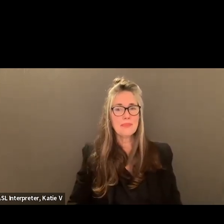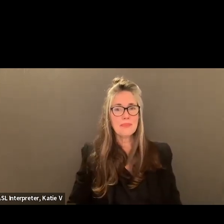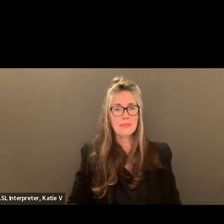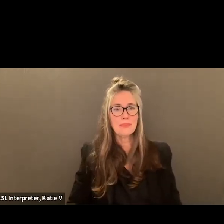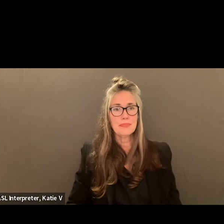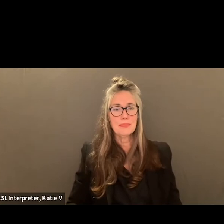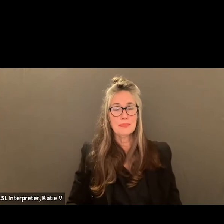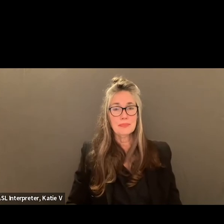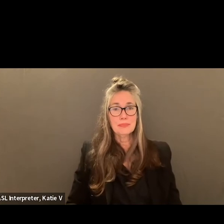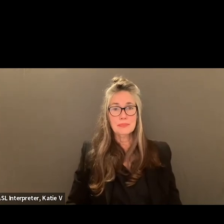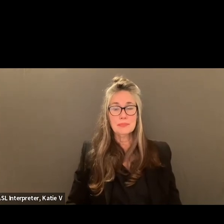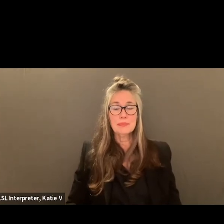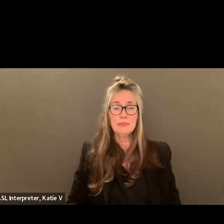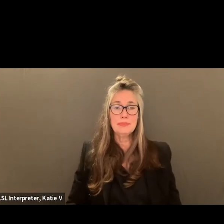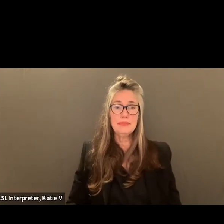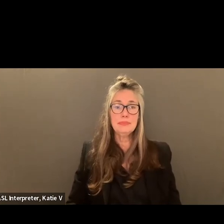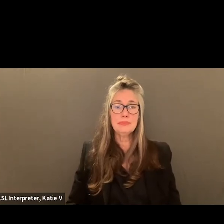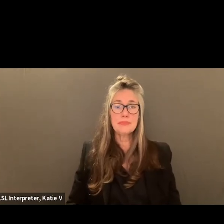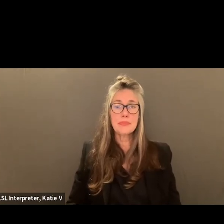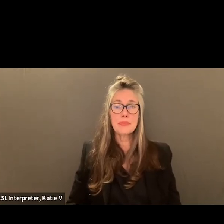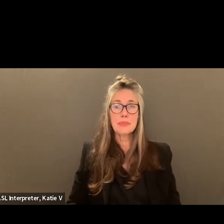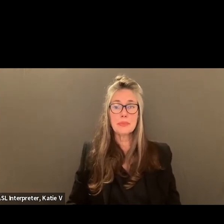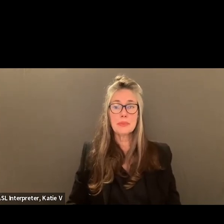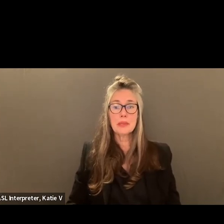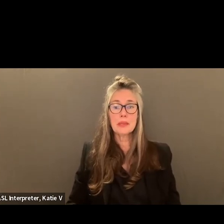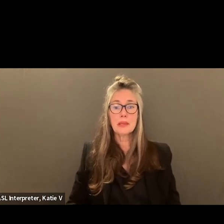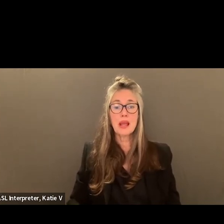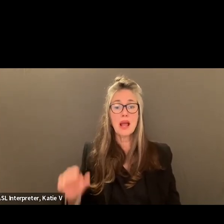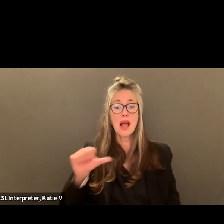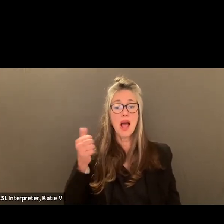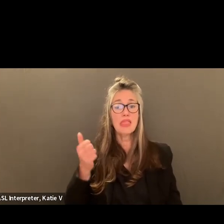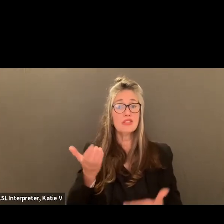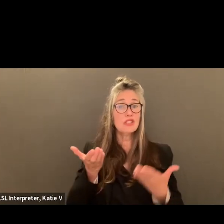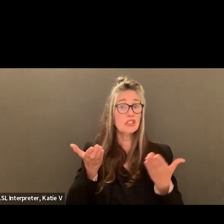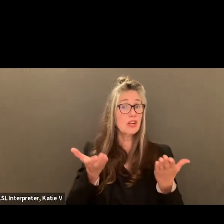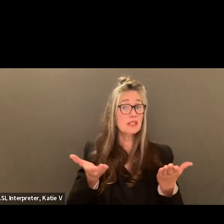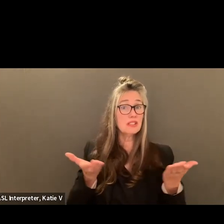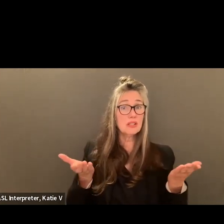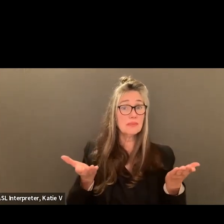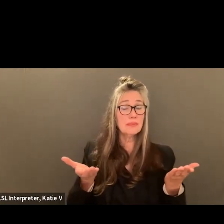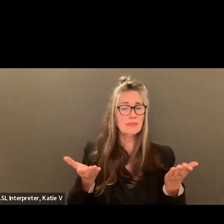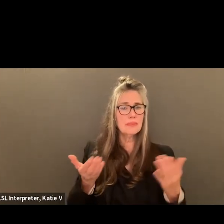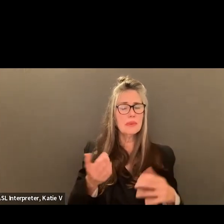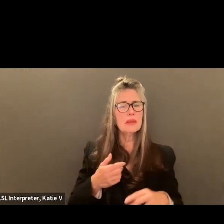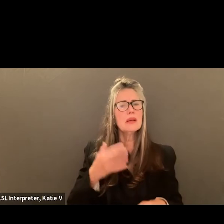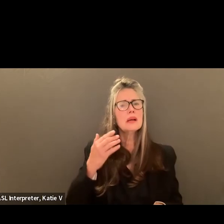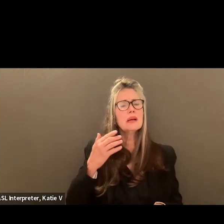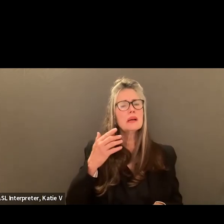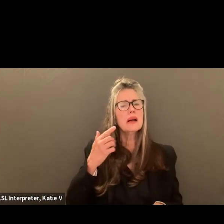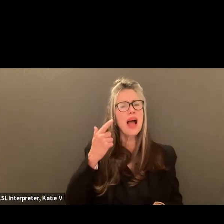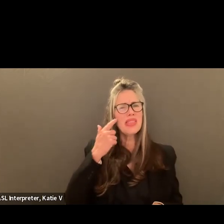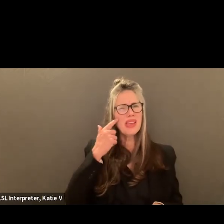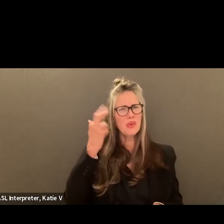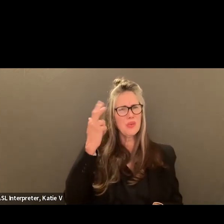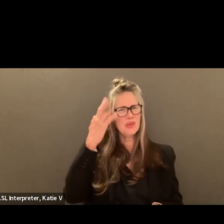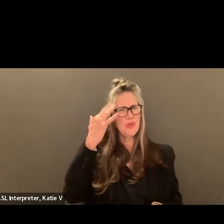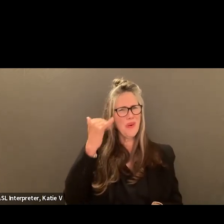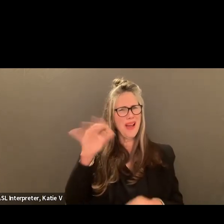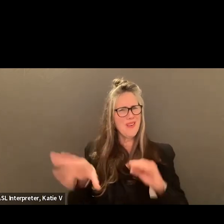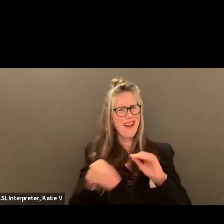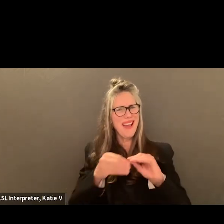Any other suggestions? I was wondering why was that, what was the thinking behind that?